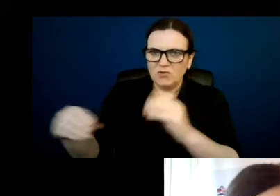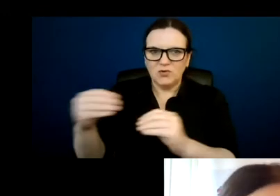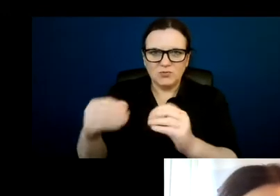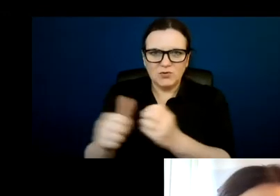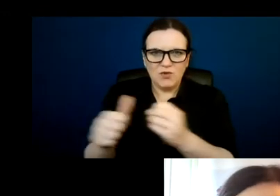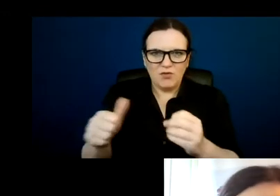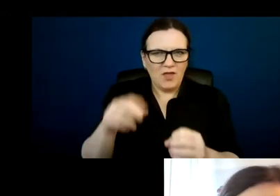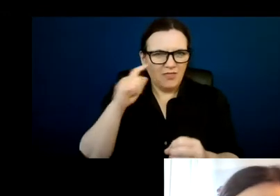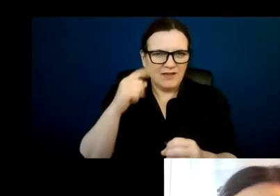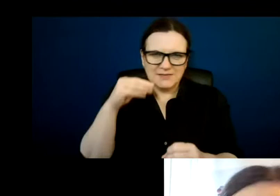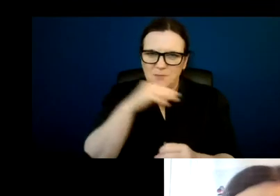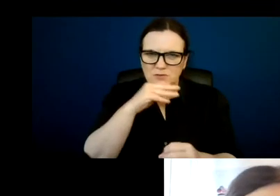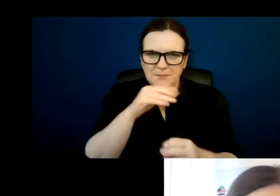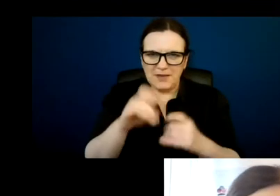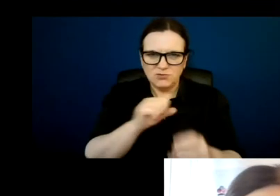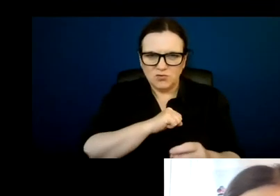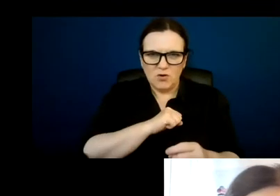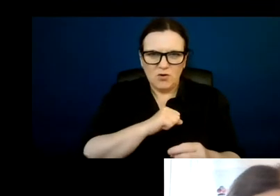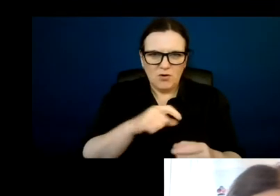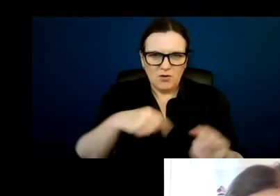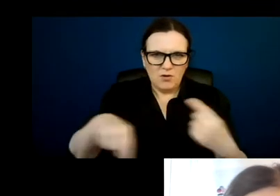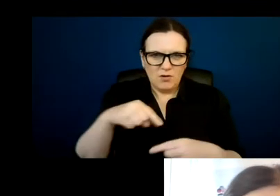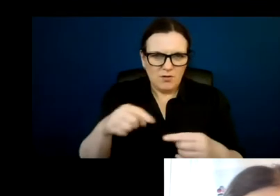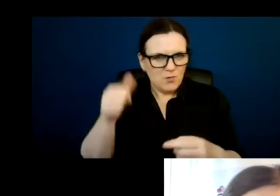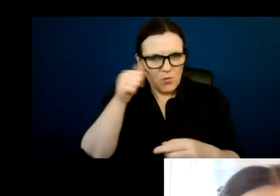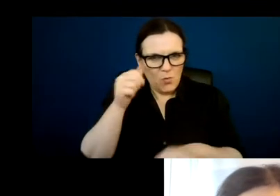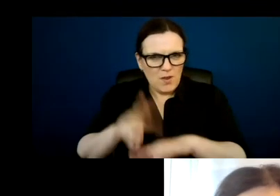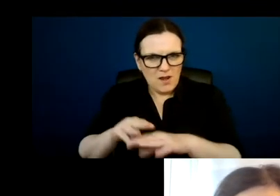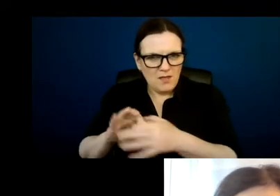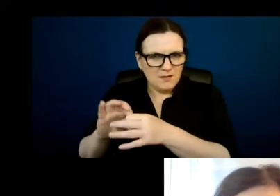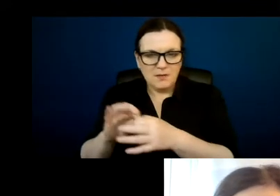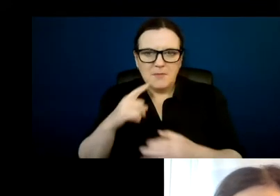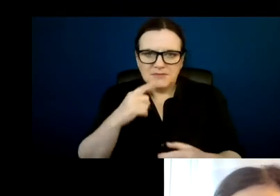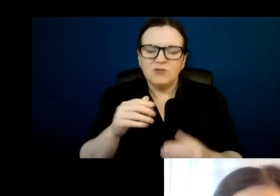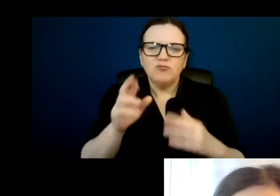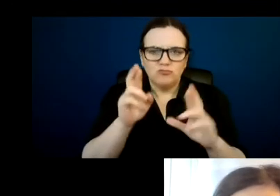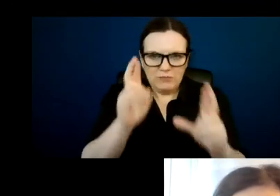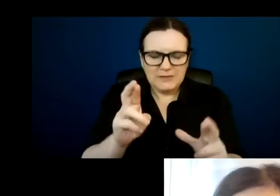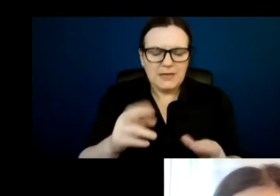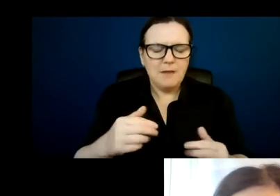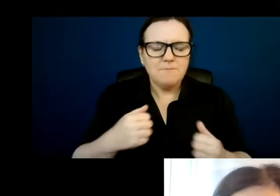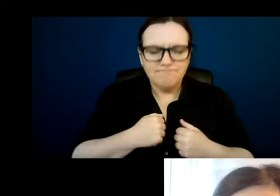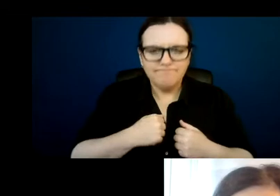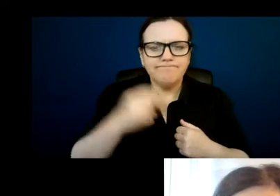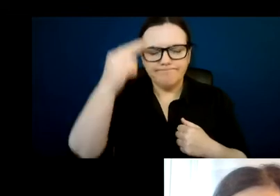reach out. Yeah. And I am very alive. I hope to the concerns of family cares. We have engaged with John's